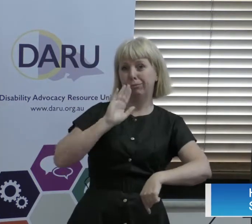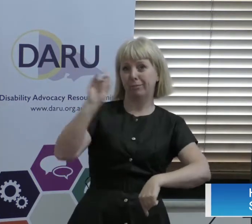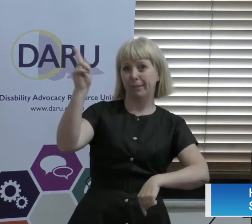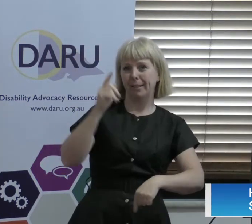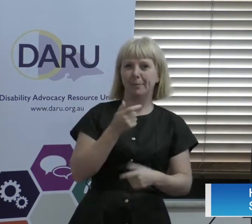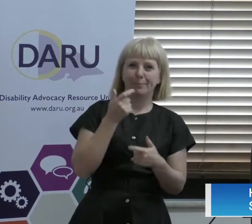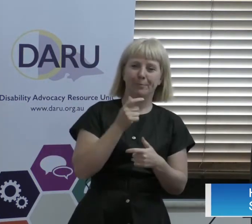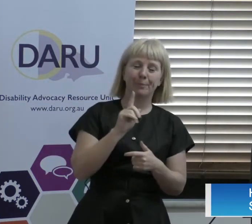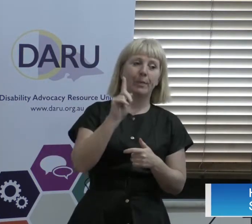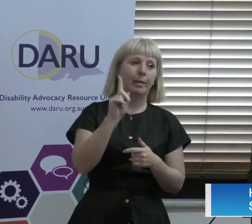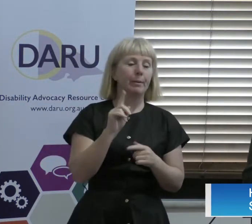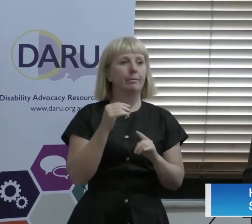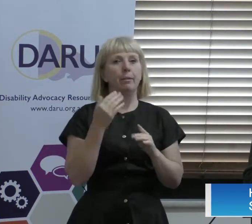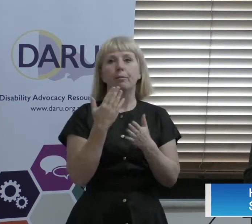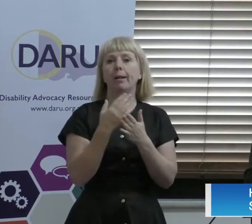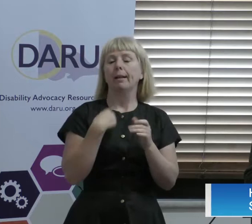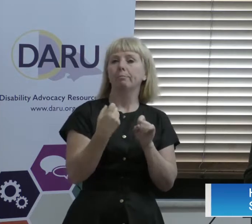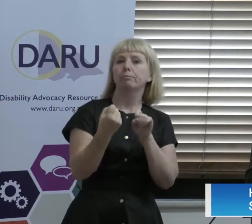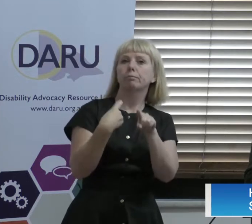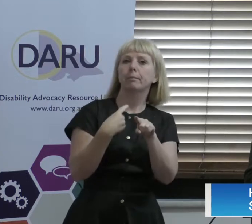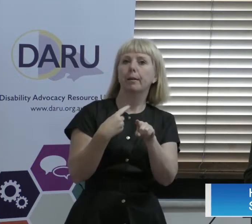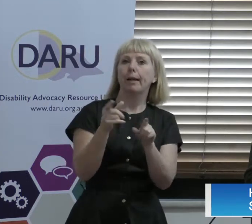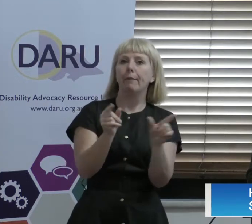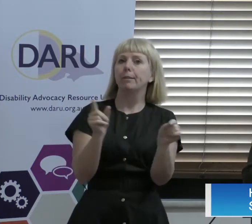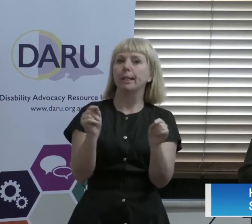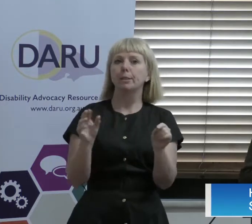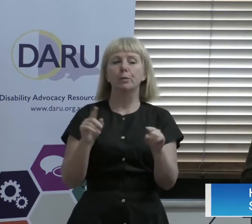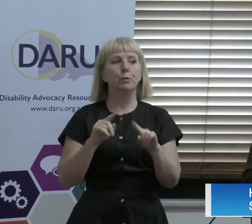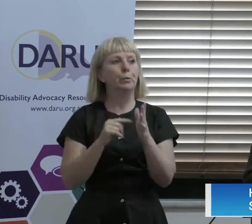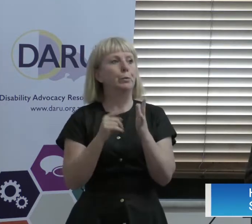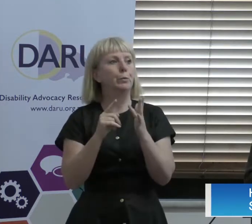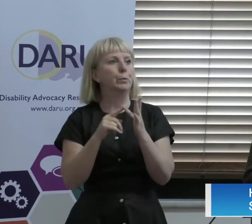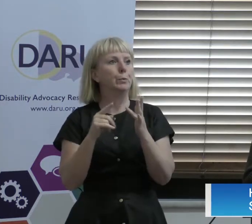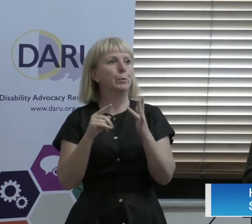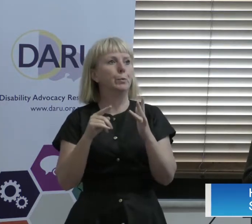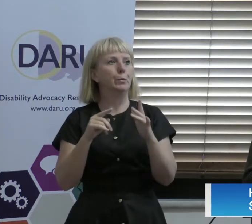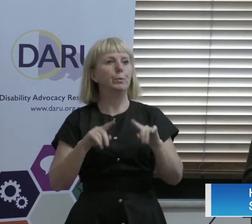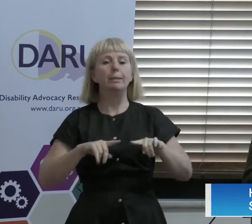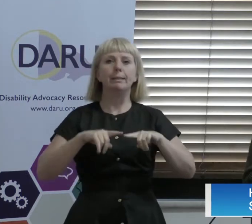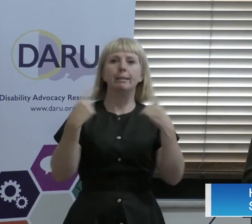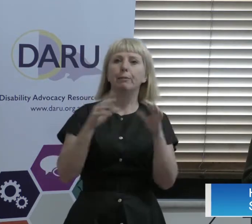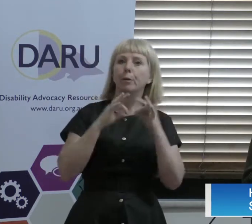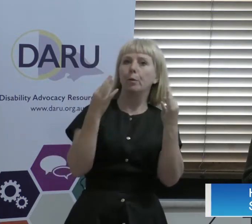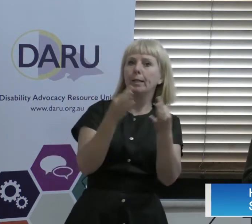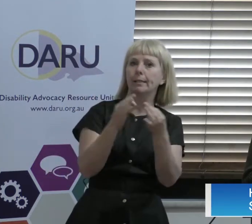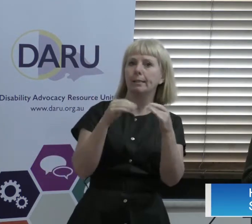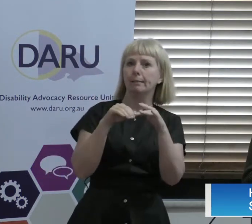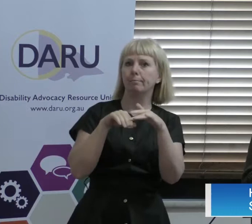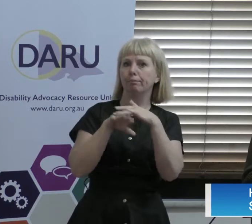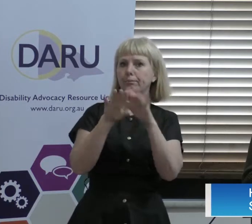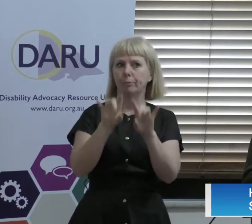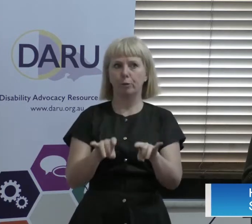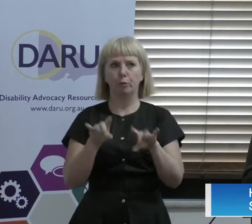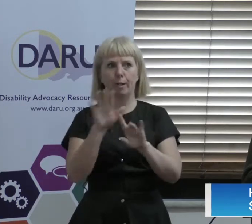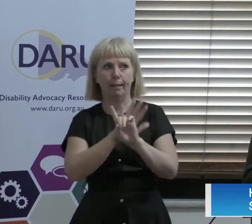emailed invitations to all the agencies in the state that we know of, which is as far as I know a lot of them. And we've run some sessions, training